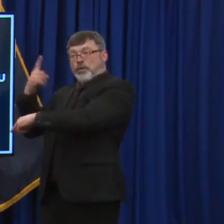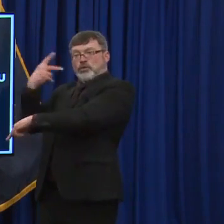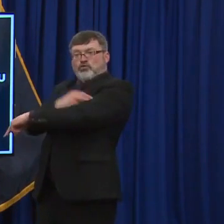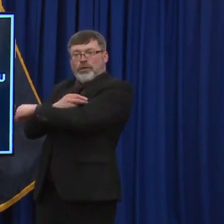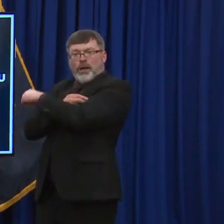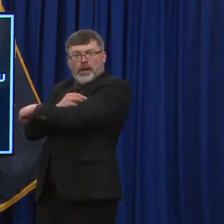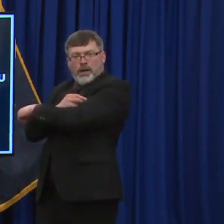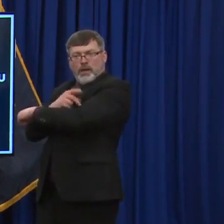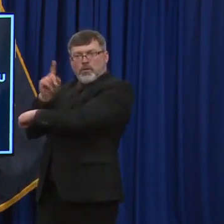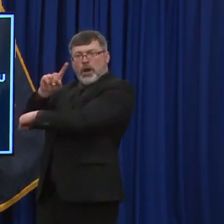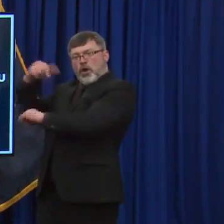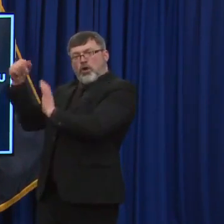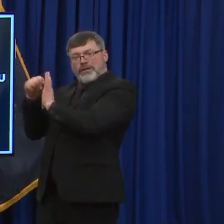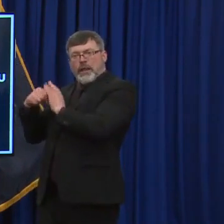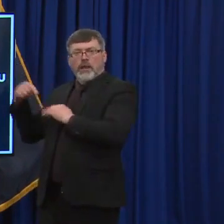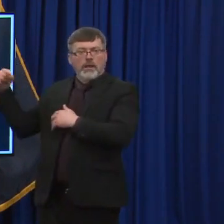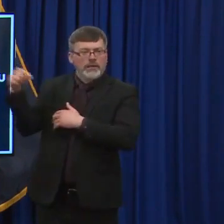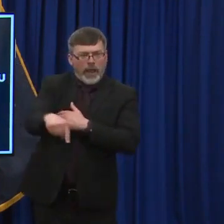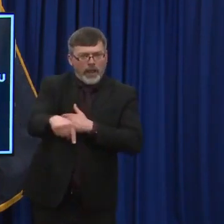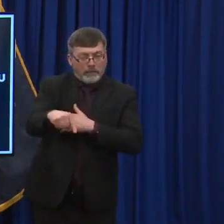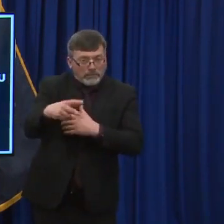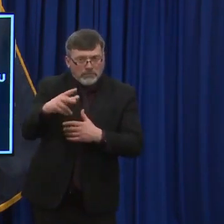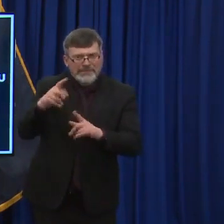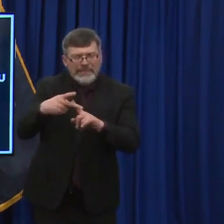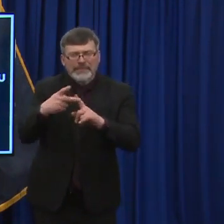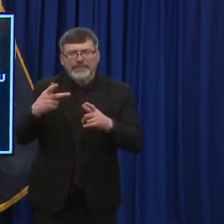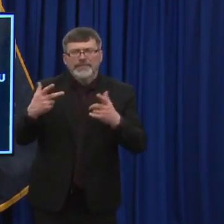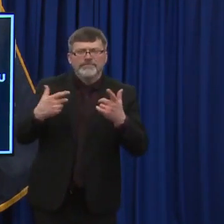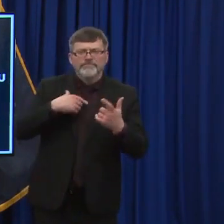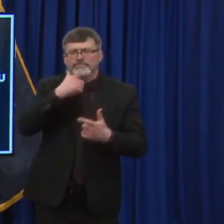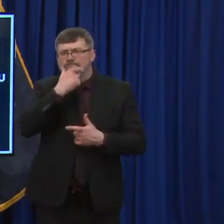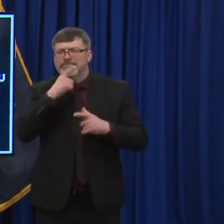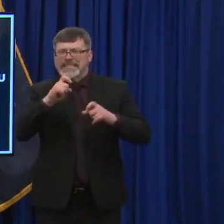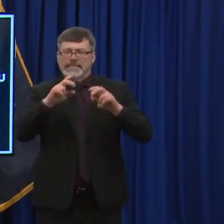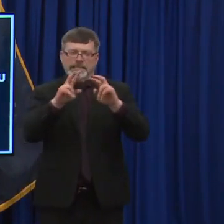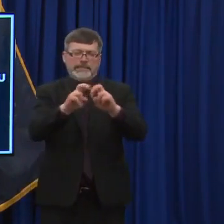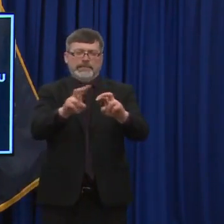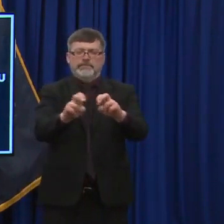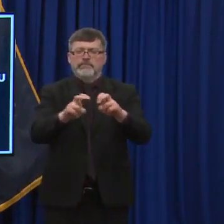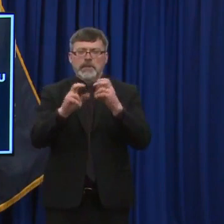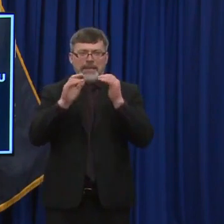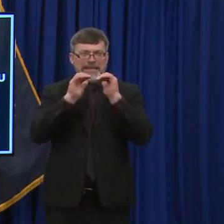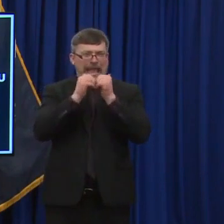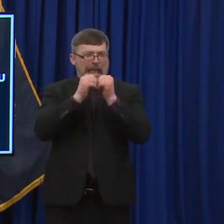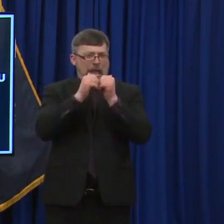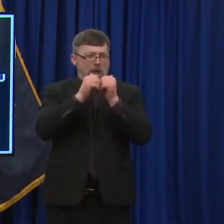over the next couple of weeks and make sure that we define it really clearly for folks as, you know, before we release anything.